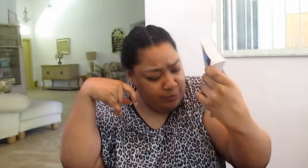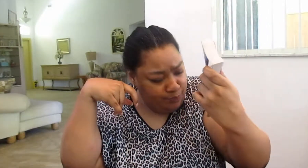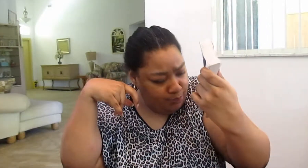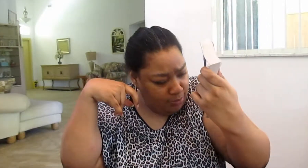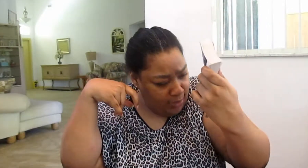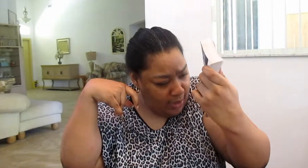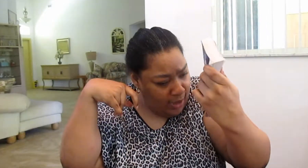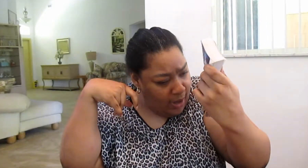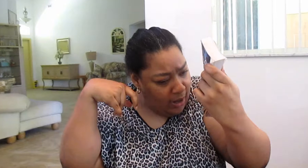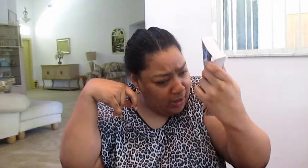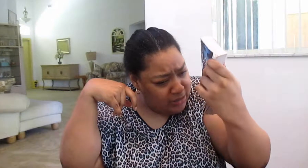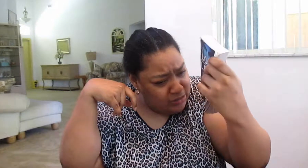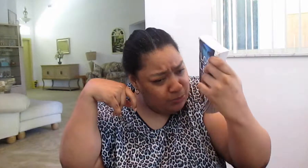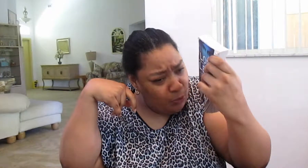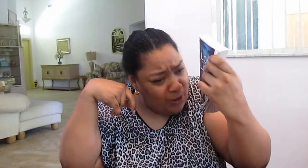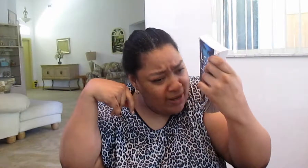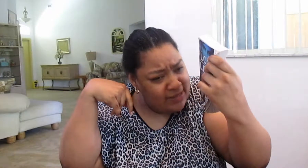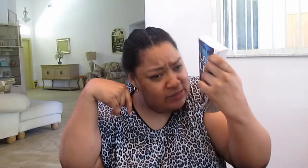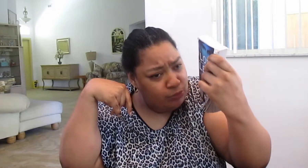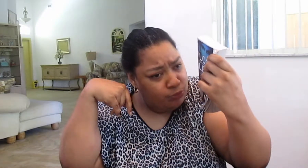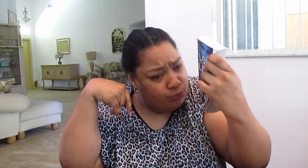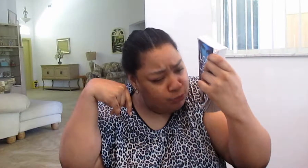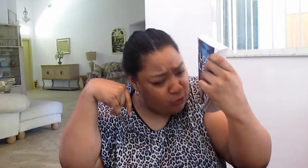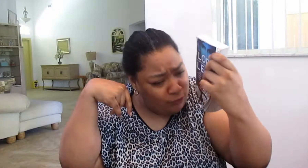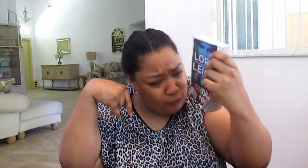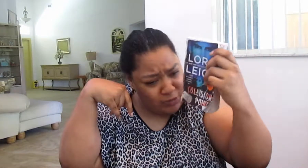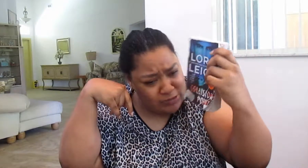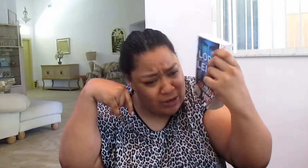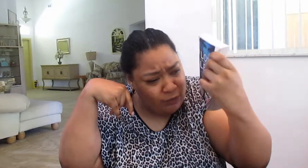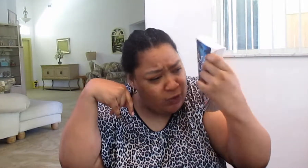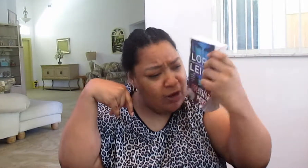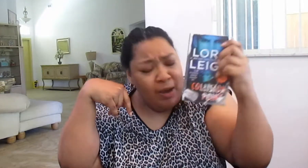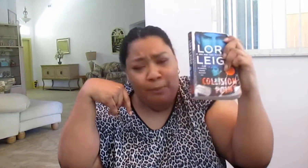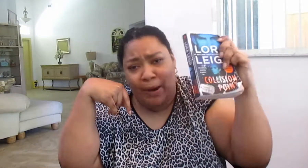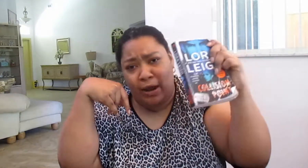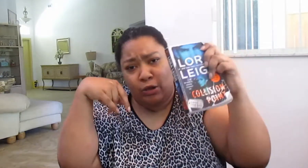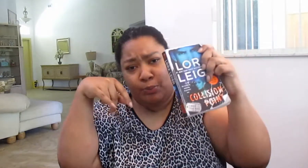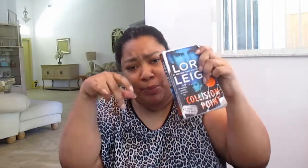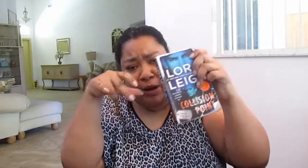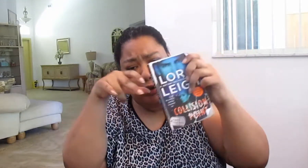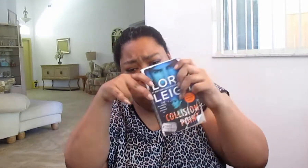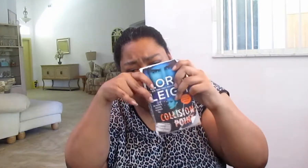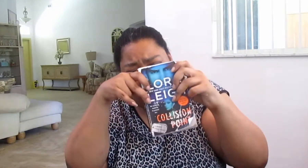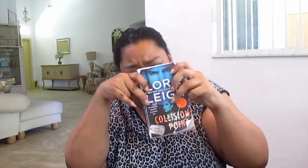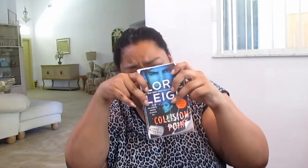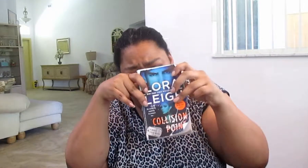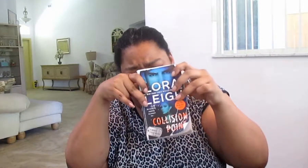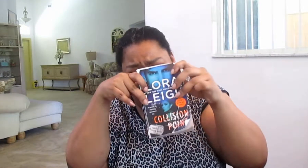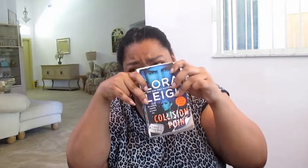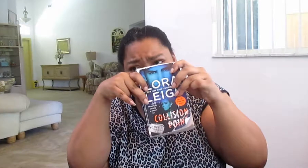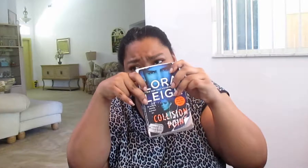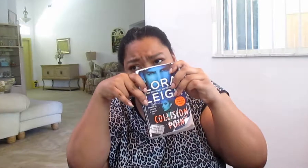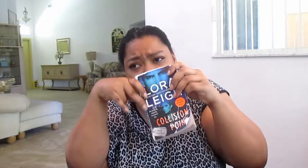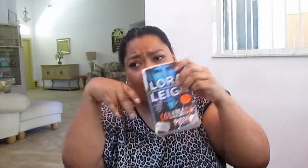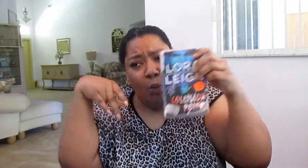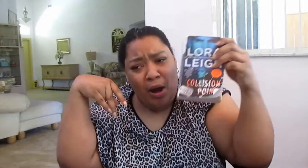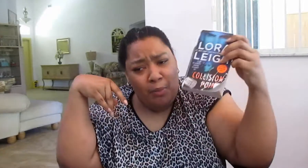Collision Point, it's a Brutal Force novel by Lauren Lee. What